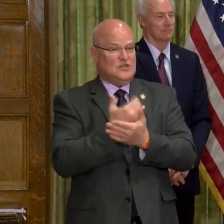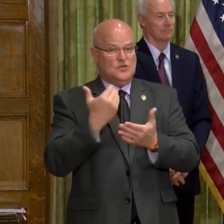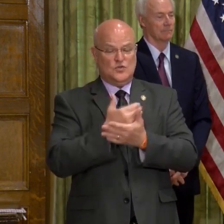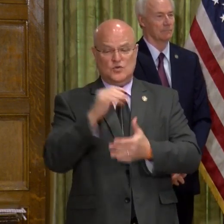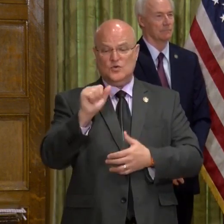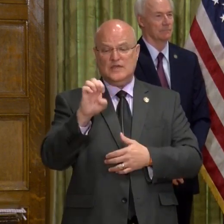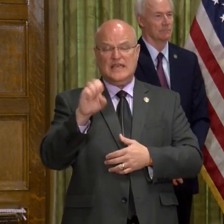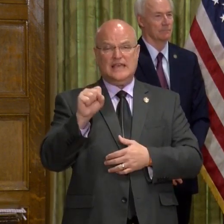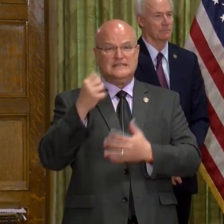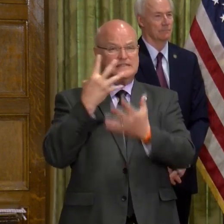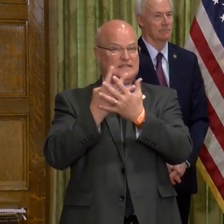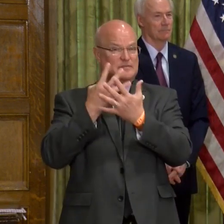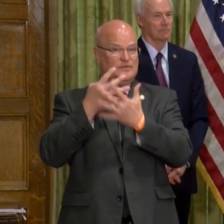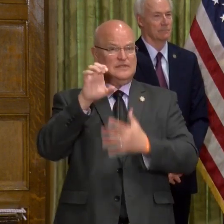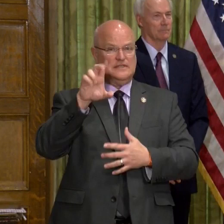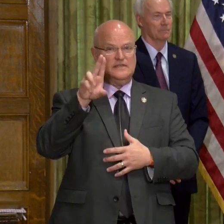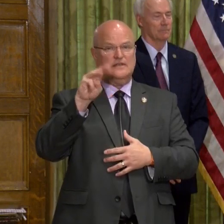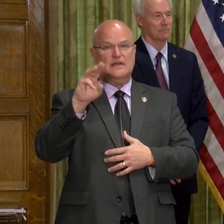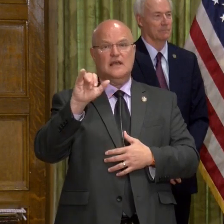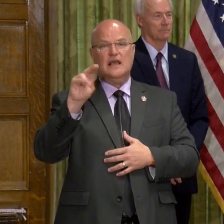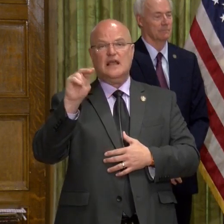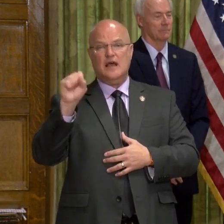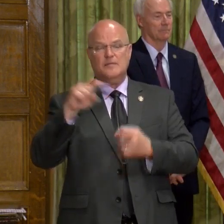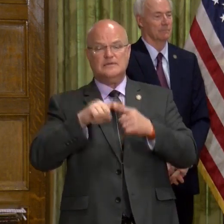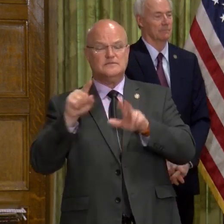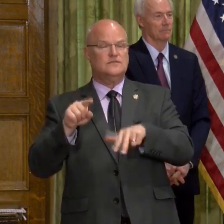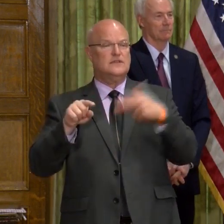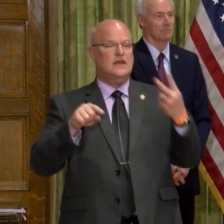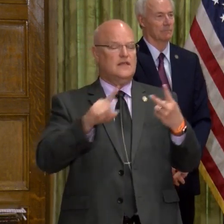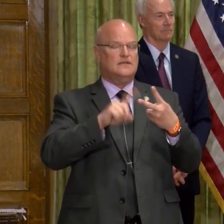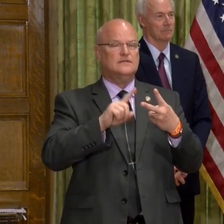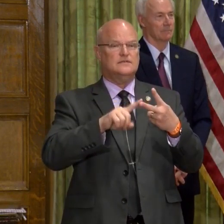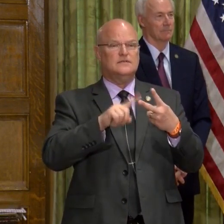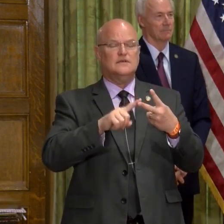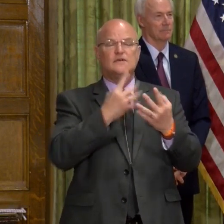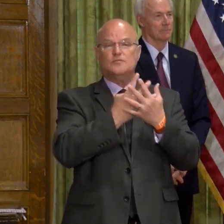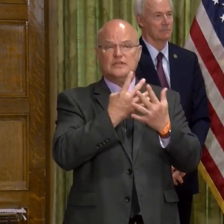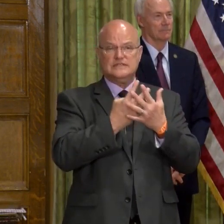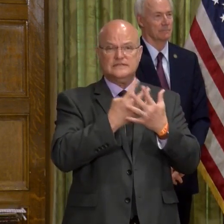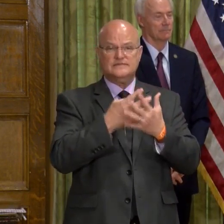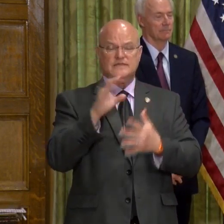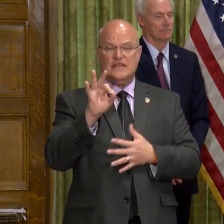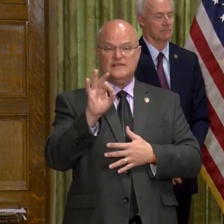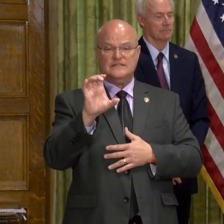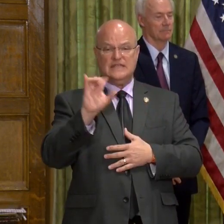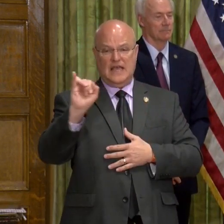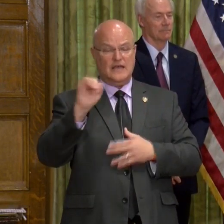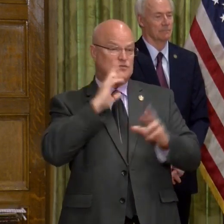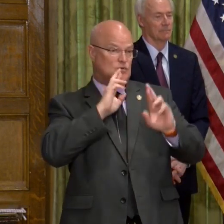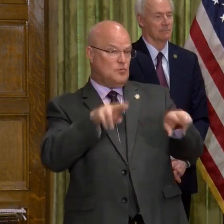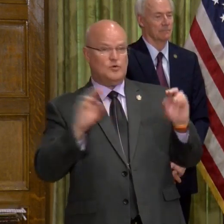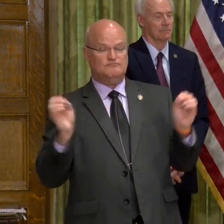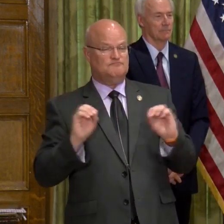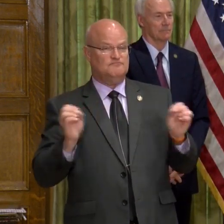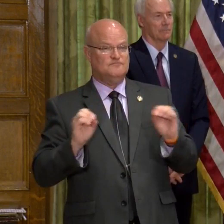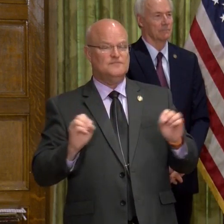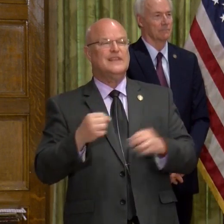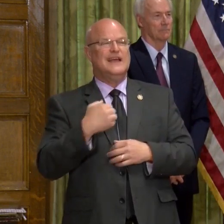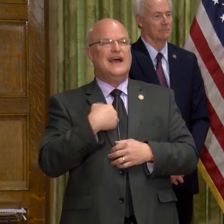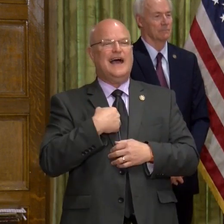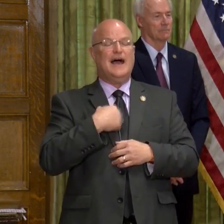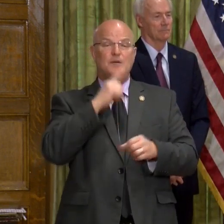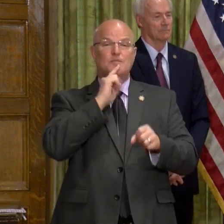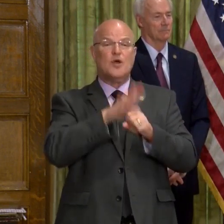cases at Cummins or the other correctional institutions to report. I did